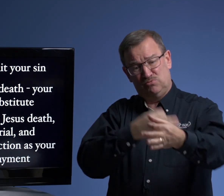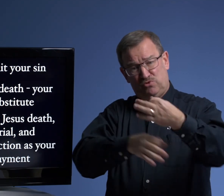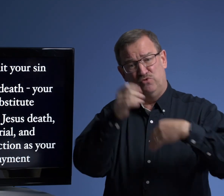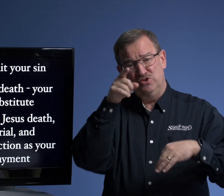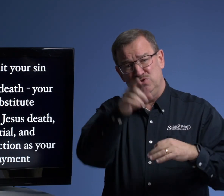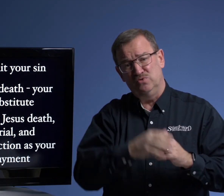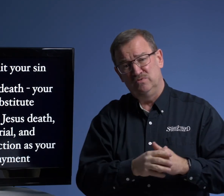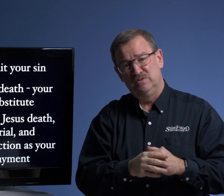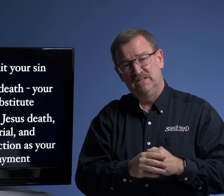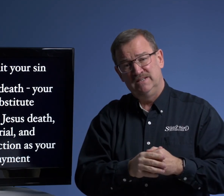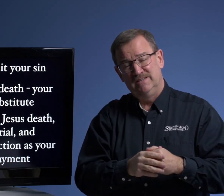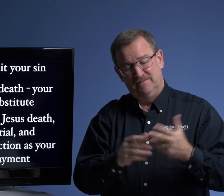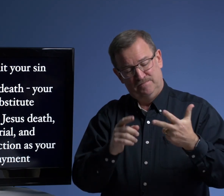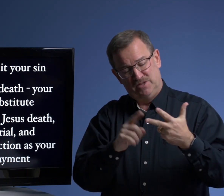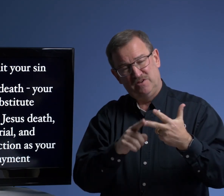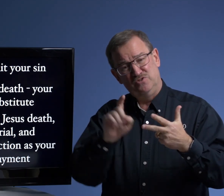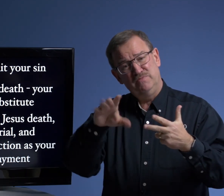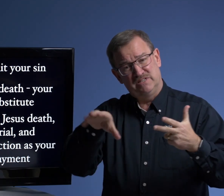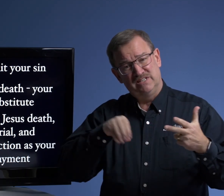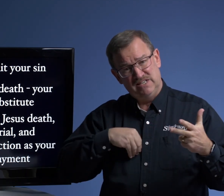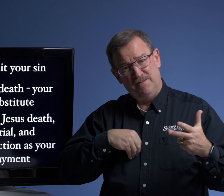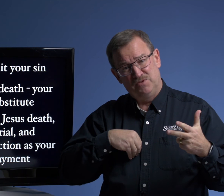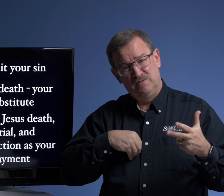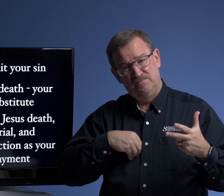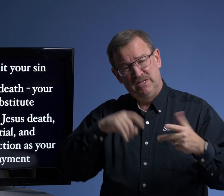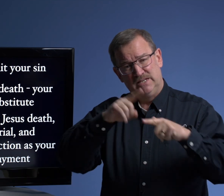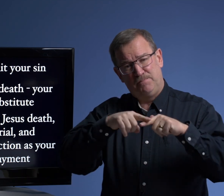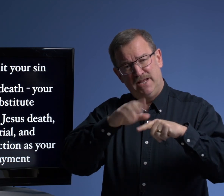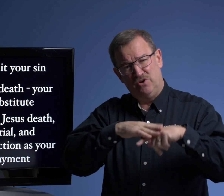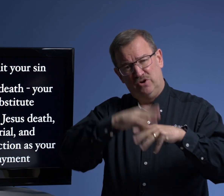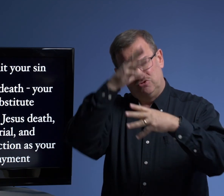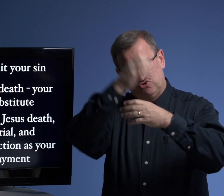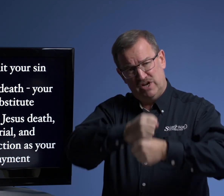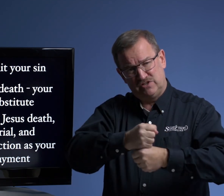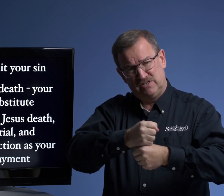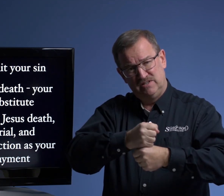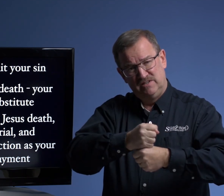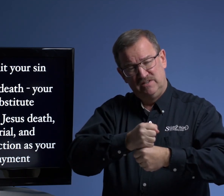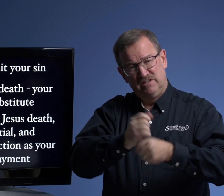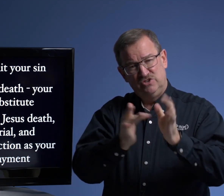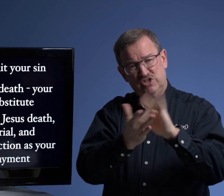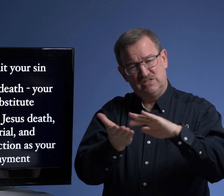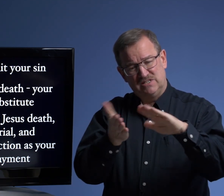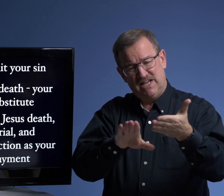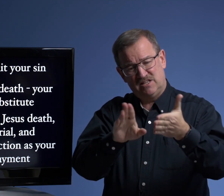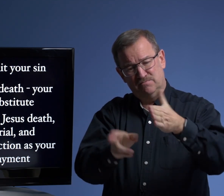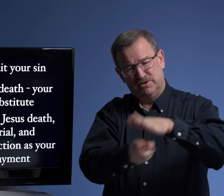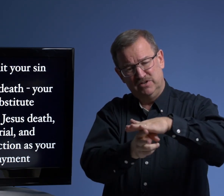was for you. But third, you must accept, depend on, trust Jesus' death, burial,